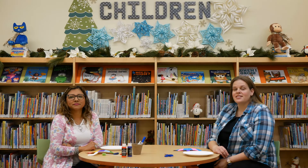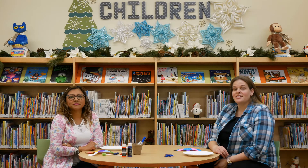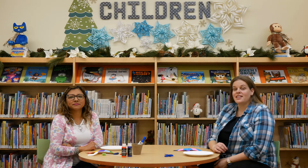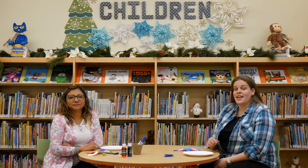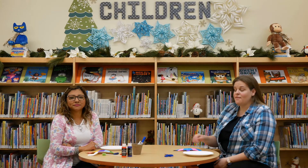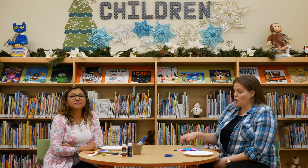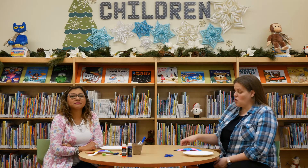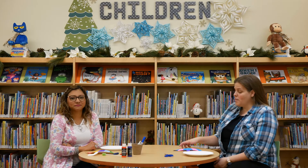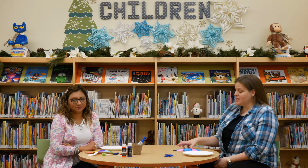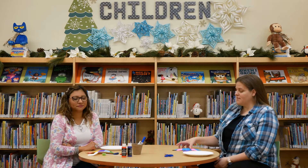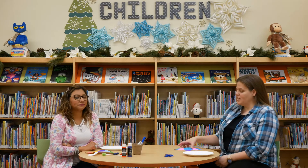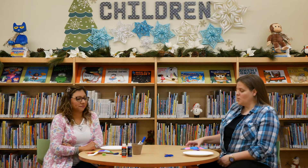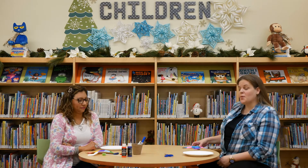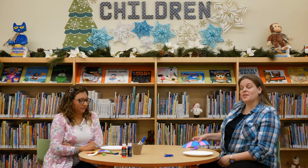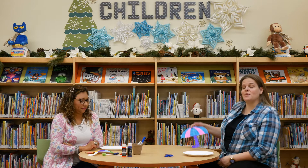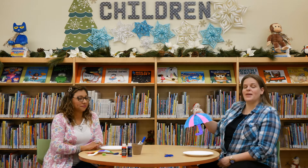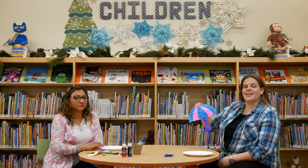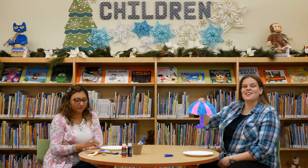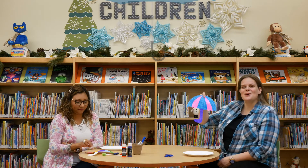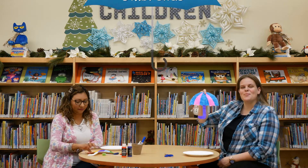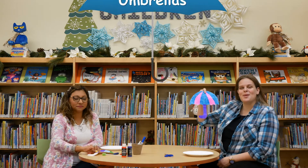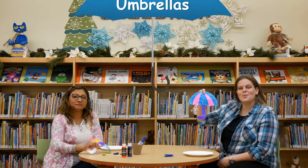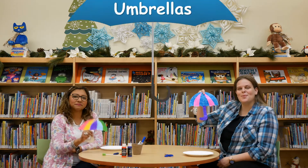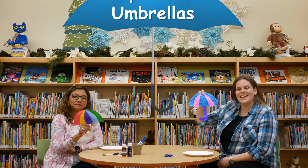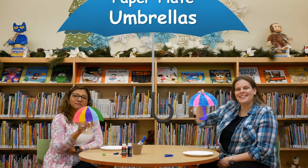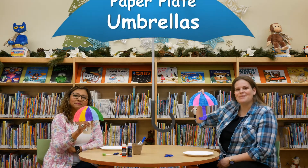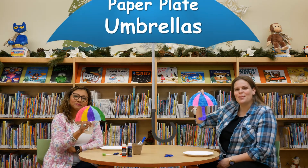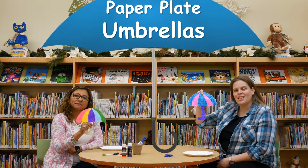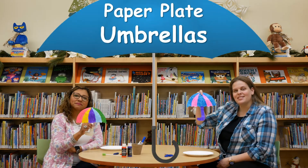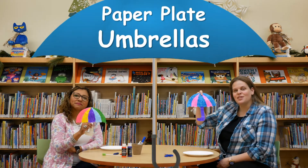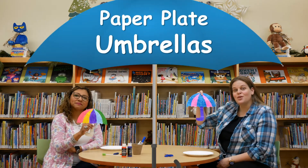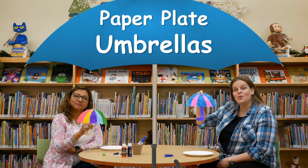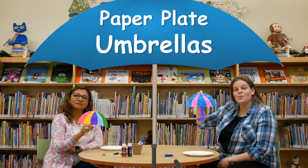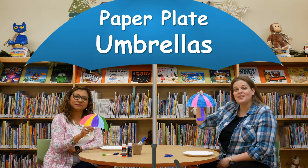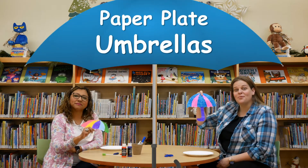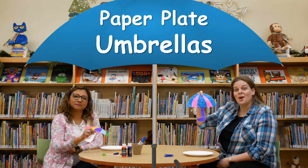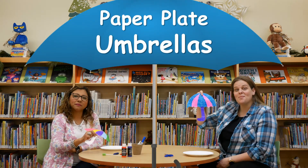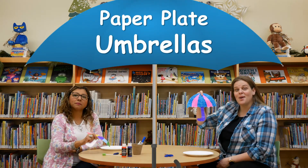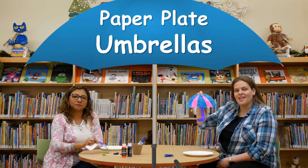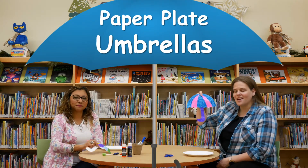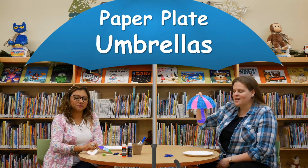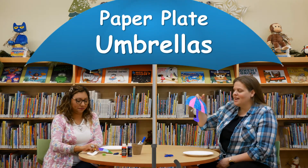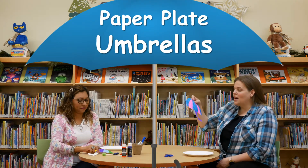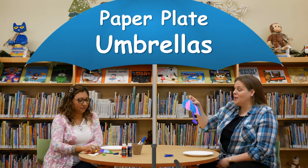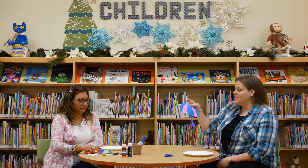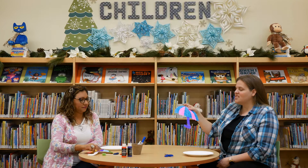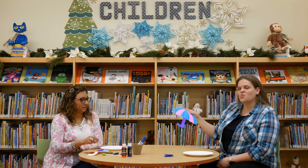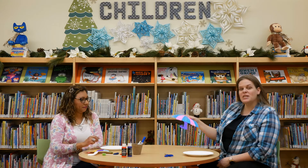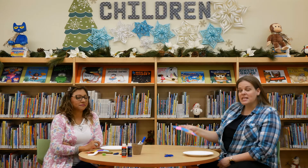Today, for our home activity, we're going to be making paper plate umbrellas. U is for umbrella. All right. This is a really